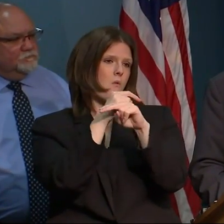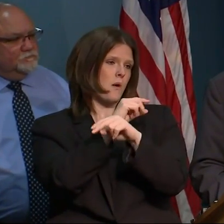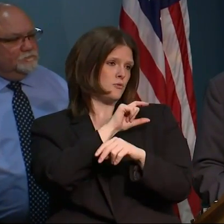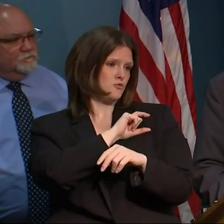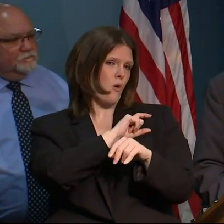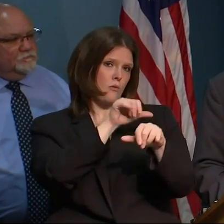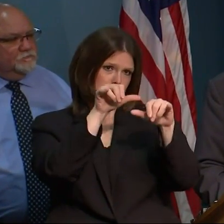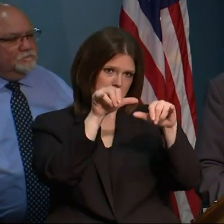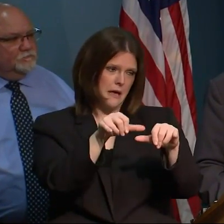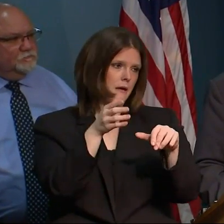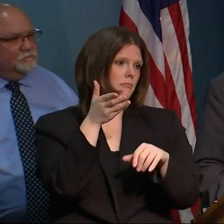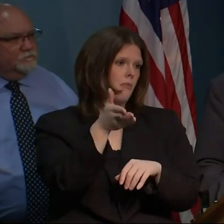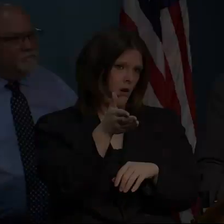through Sunday.